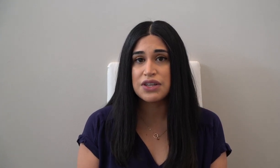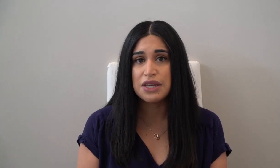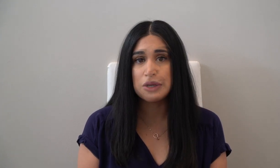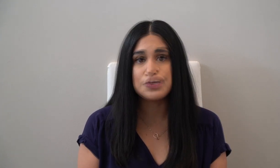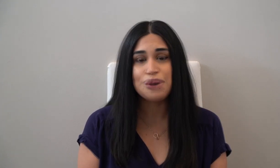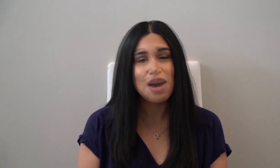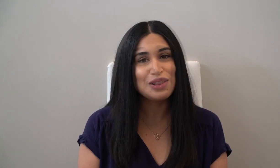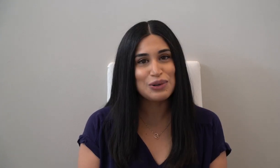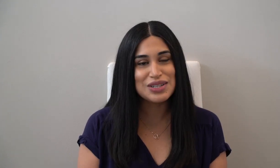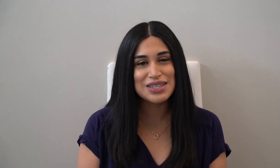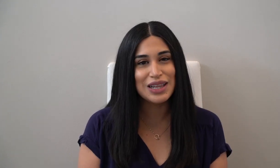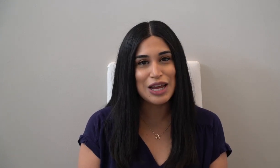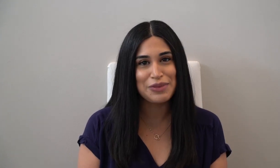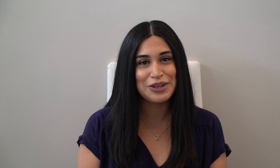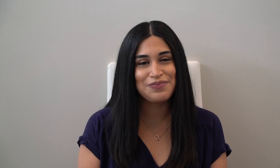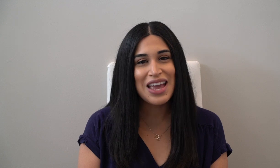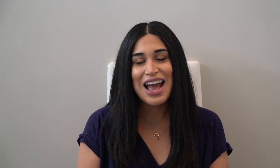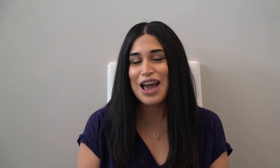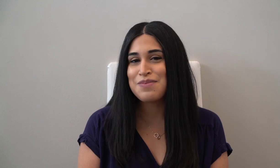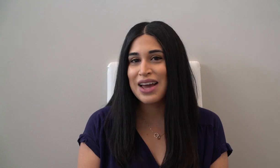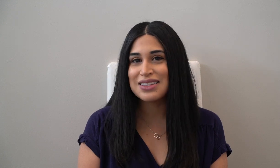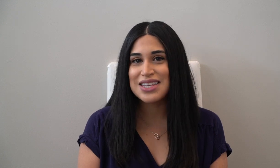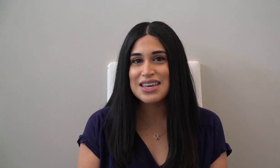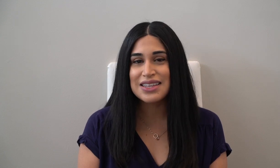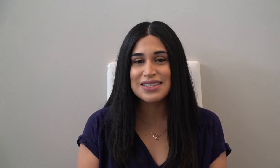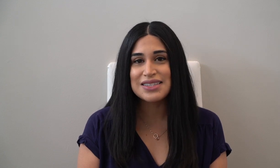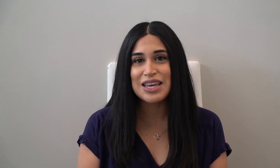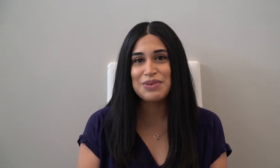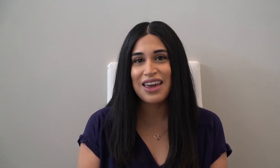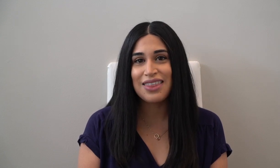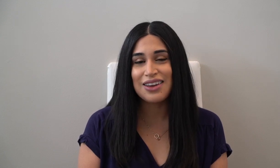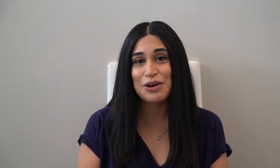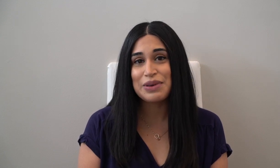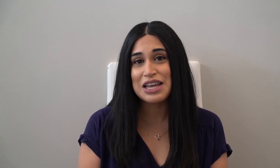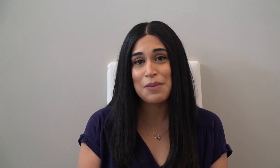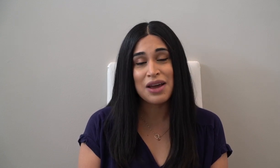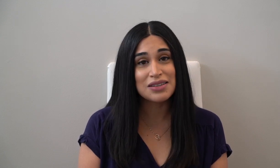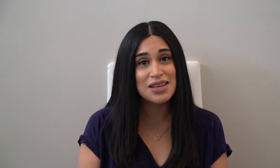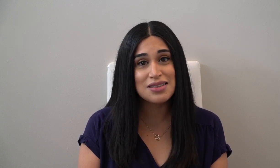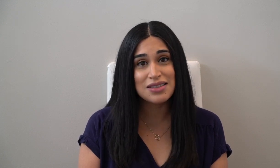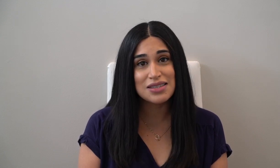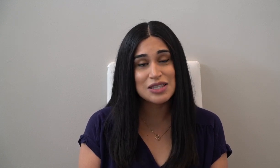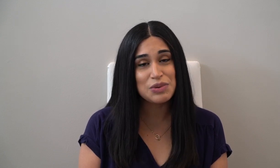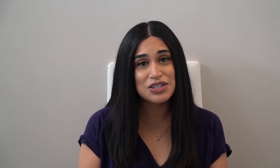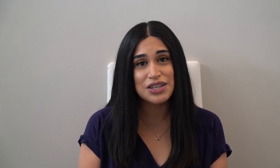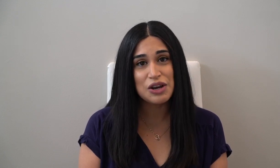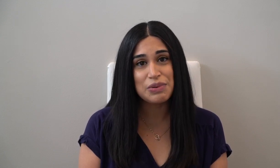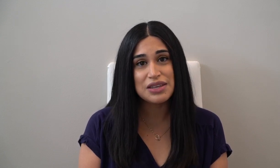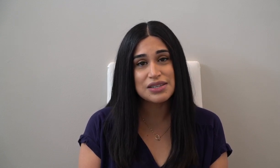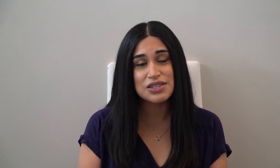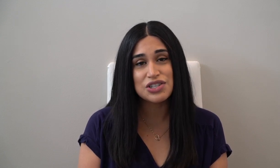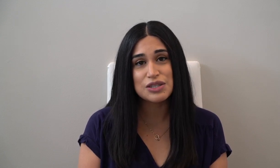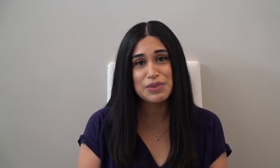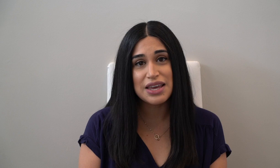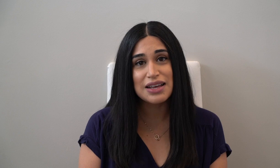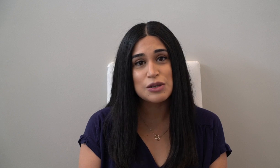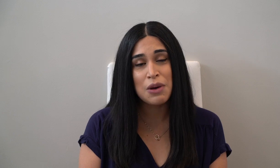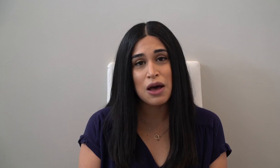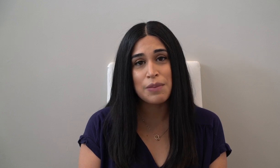video. So a little disclaimer I'm not saying that this is ABA therapy and I'm not saying that this is speech therapy. This is just me as a mom